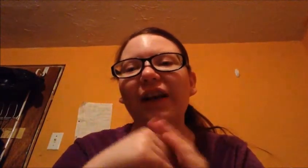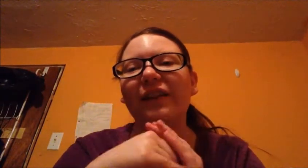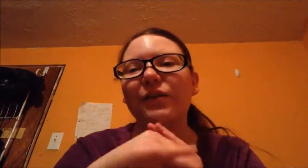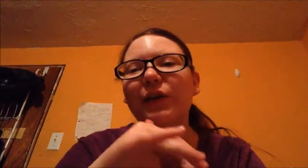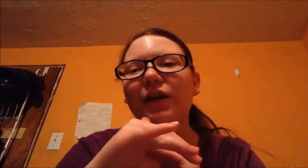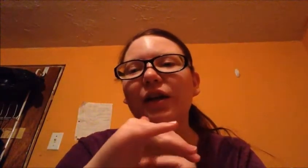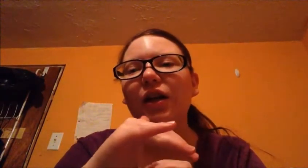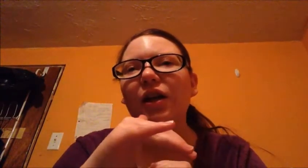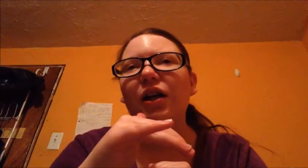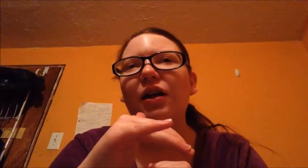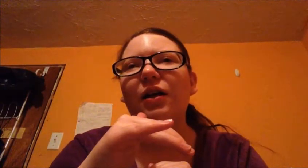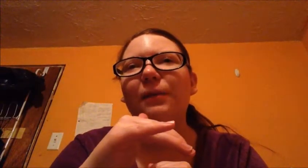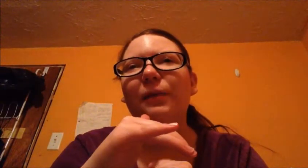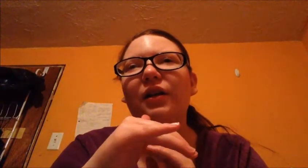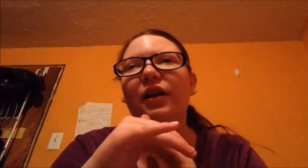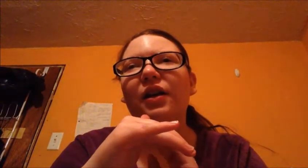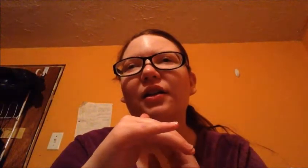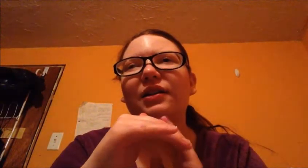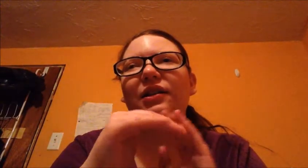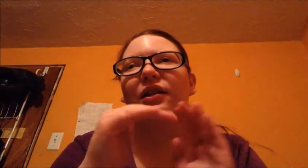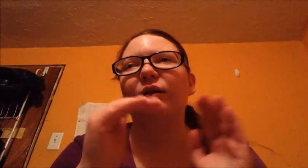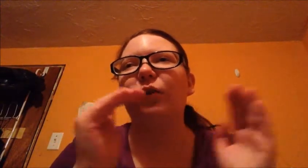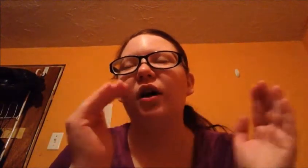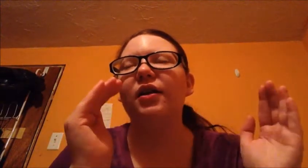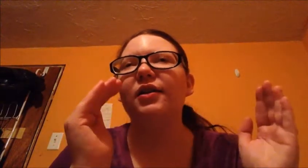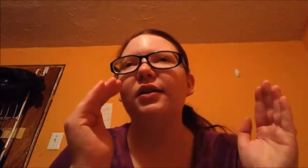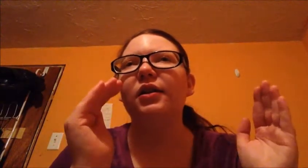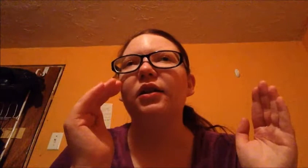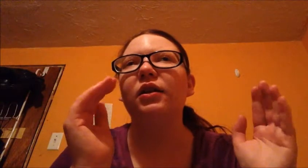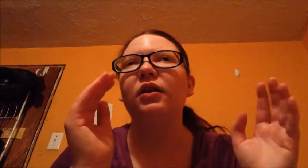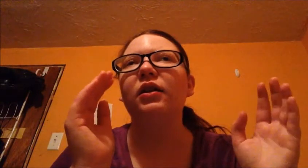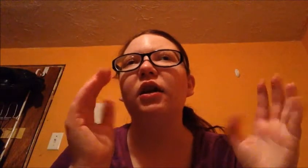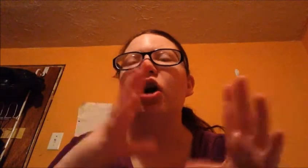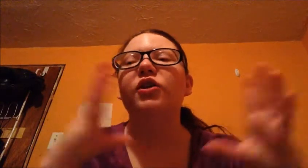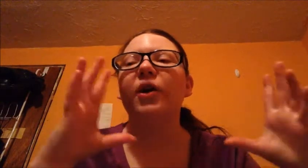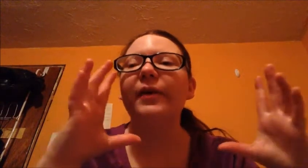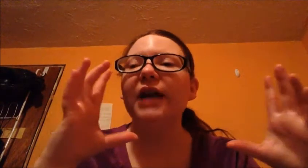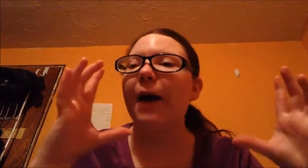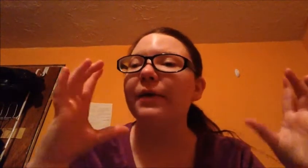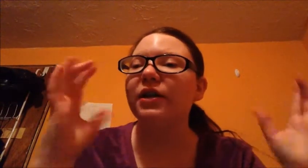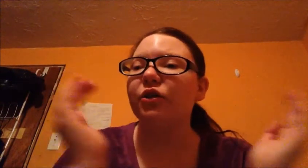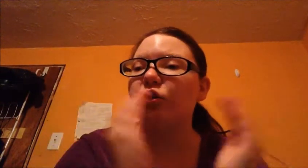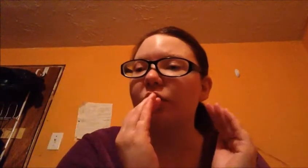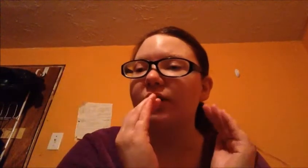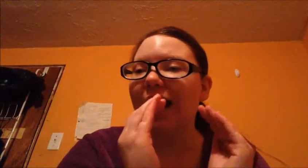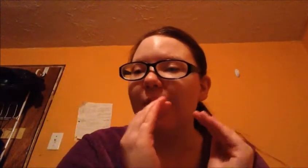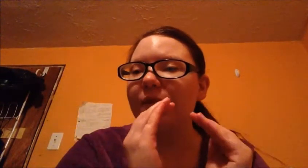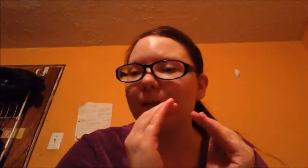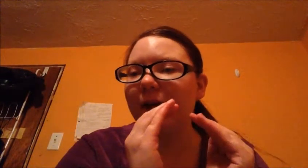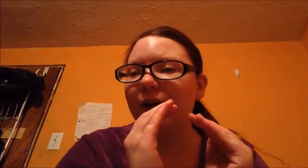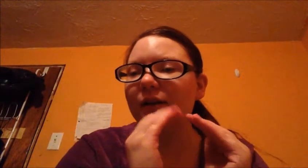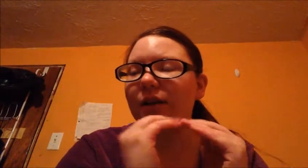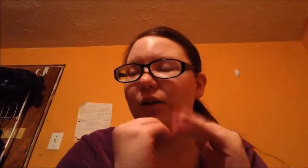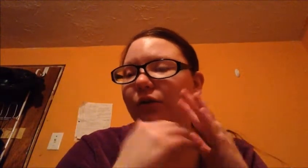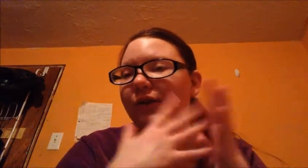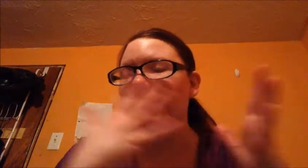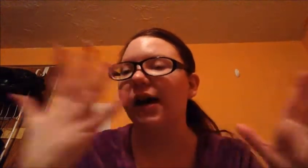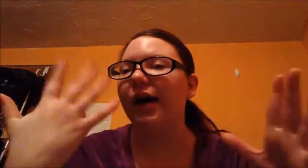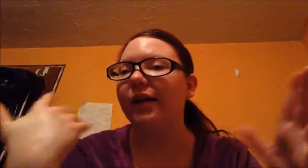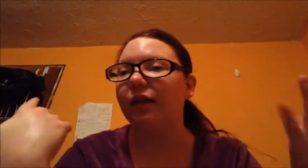this one, because it was, so much happened in a short time span, and you'll see that in